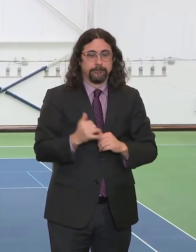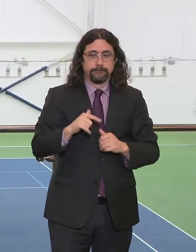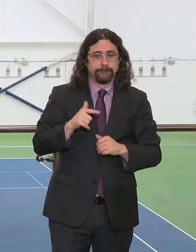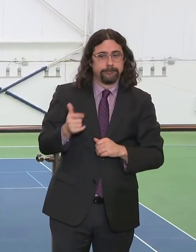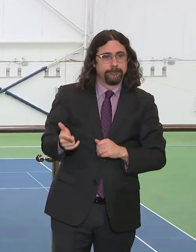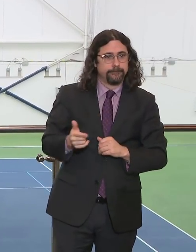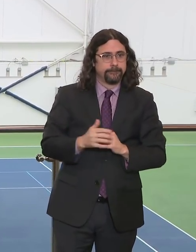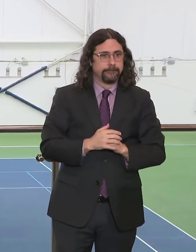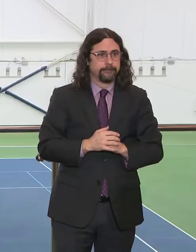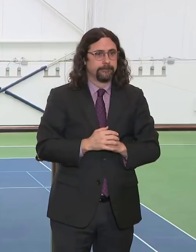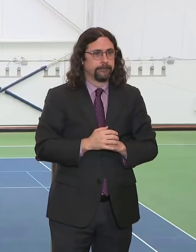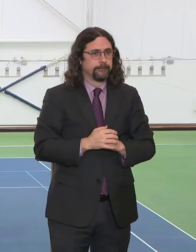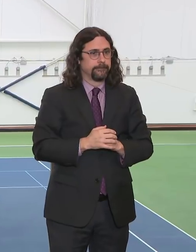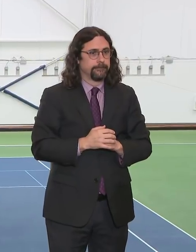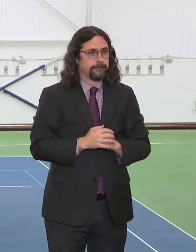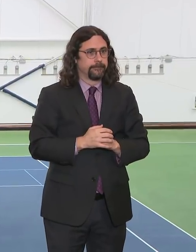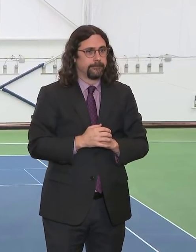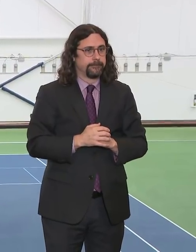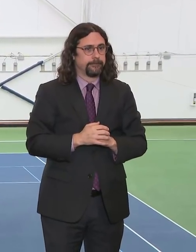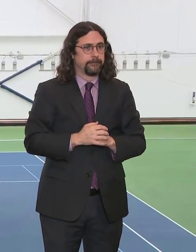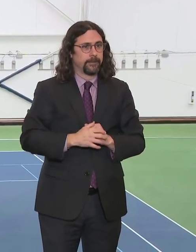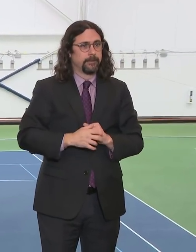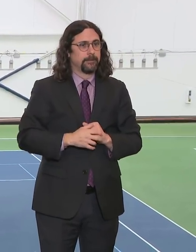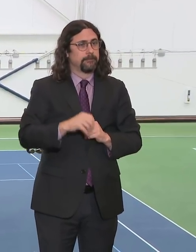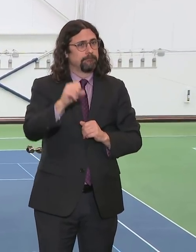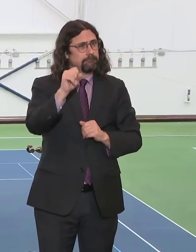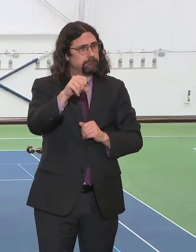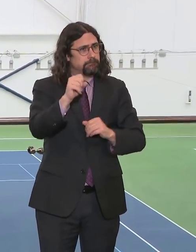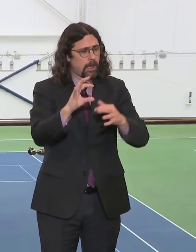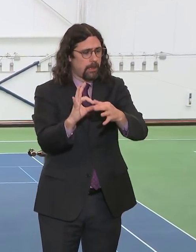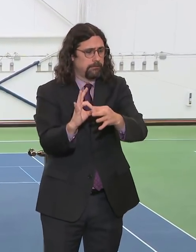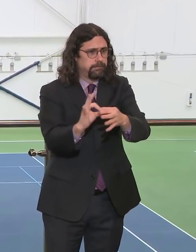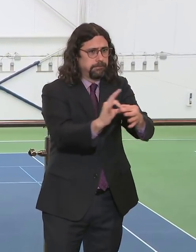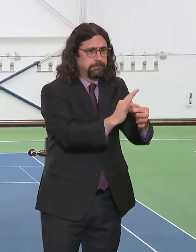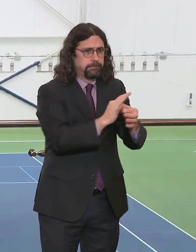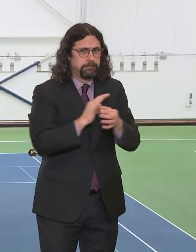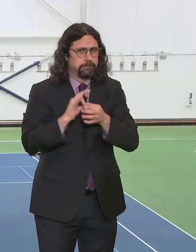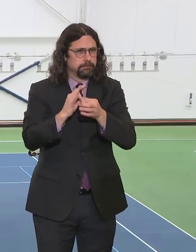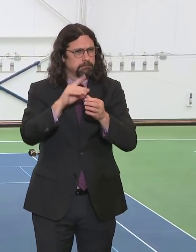piece is a really big piece. And what we have set up is the health care